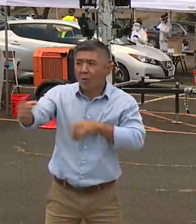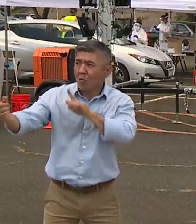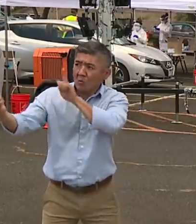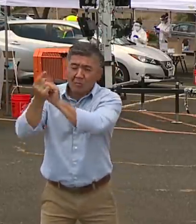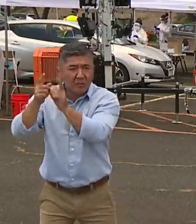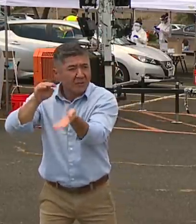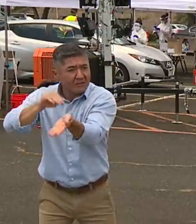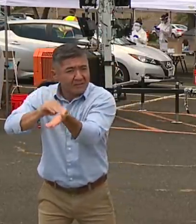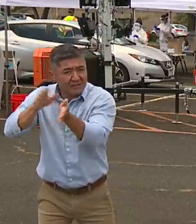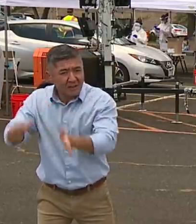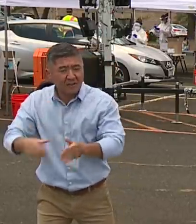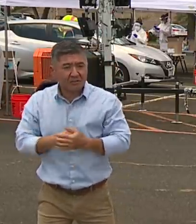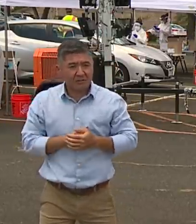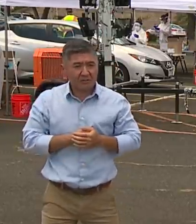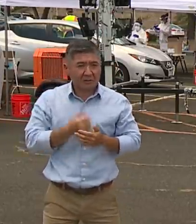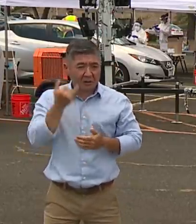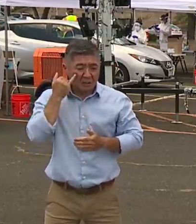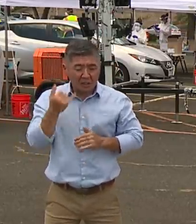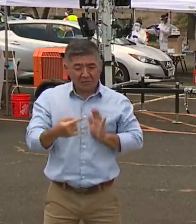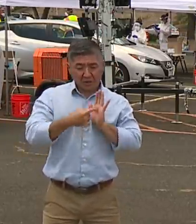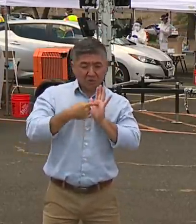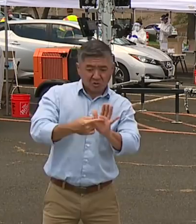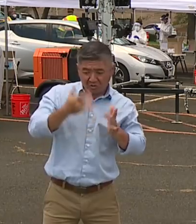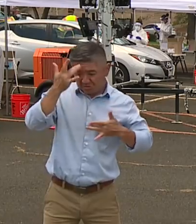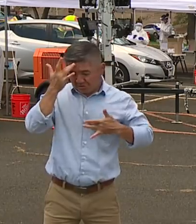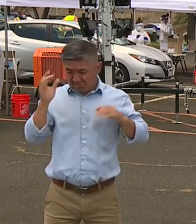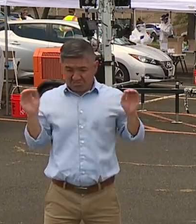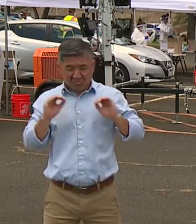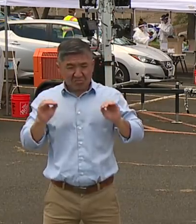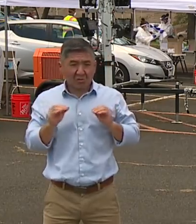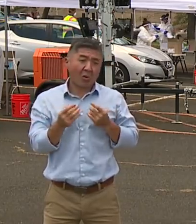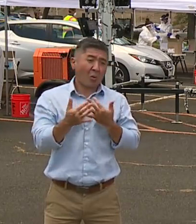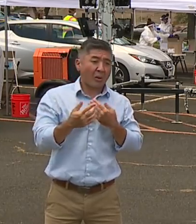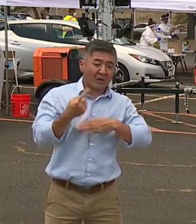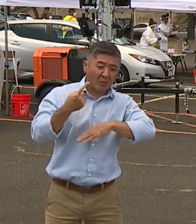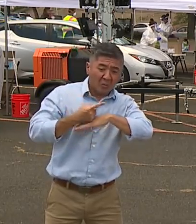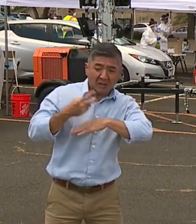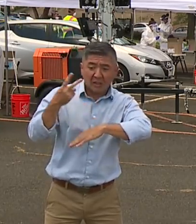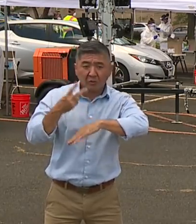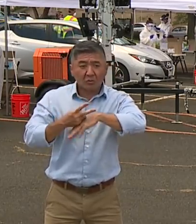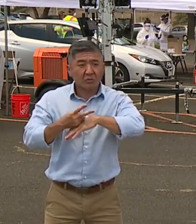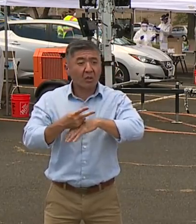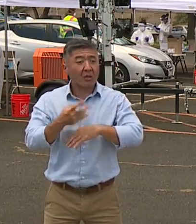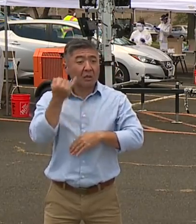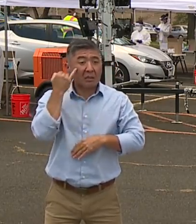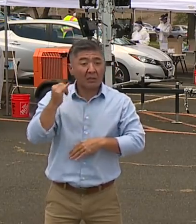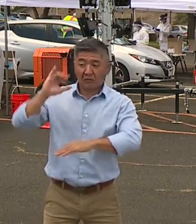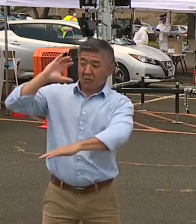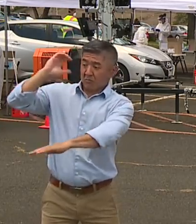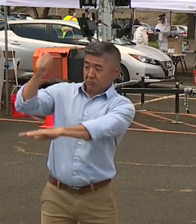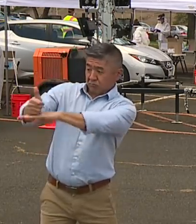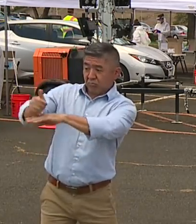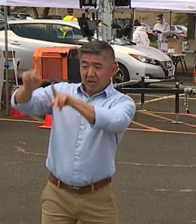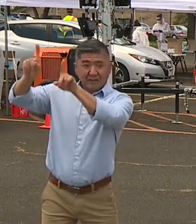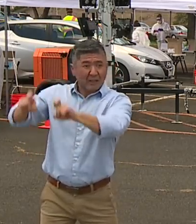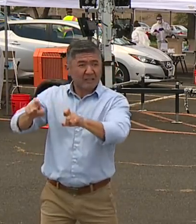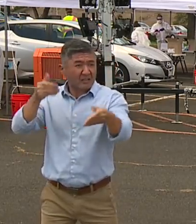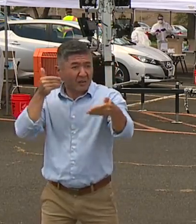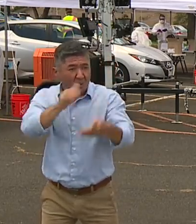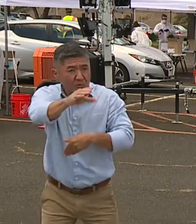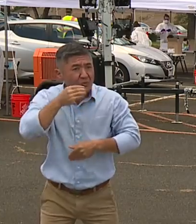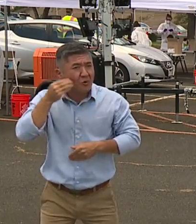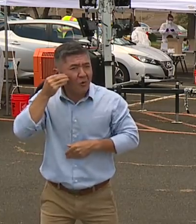If you don't have symptoms, then you can wait a day or two, or you can find a site that's going to be coming near you because we'll continue to improve this